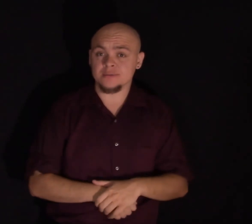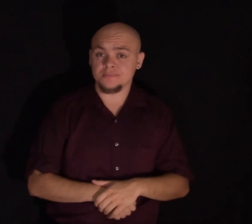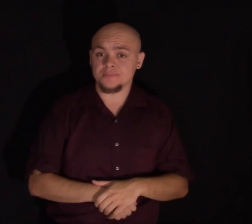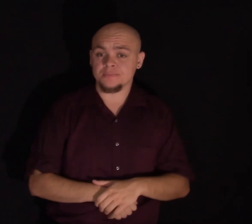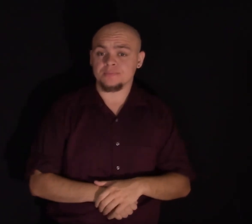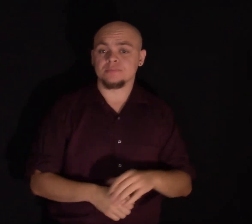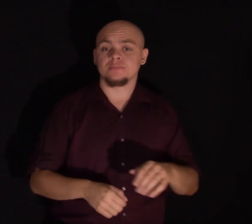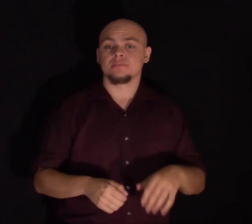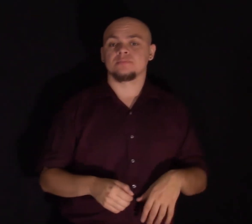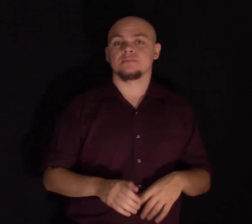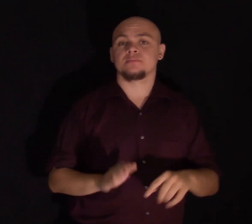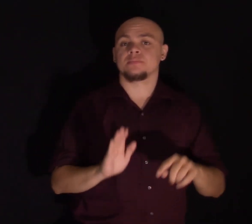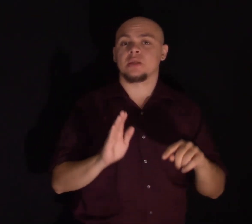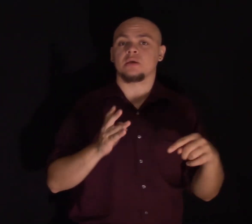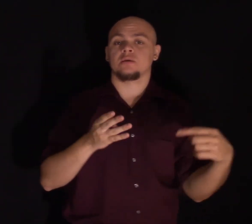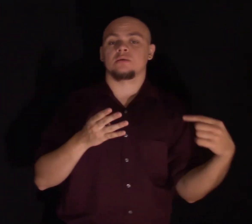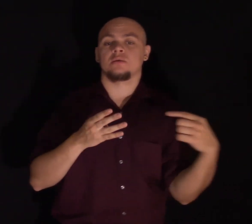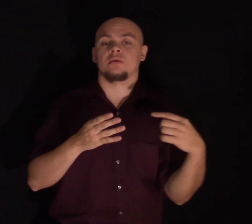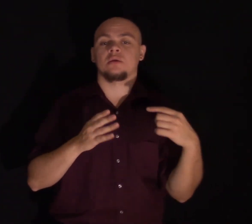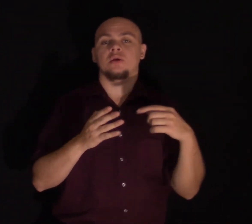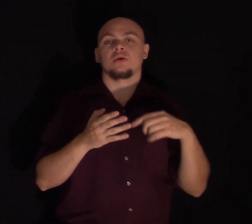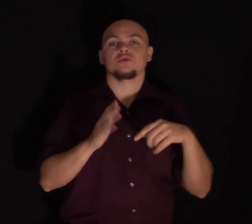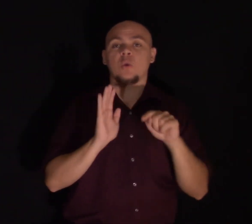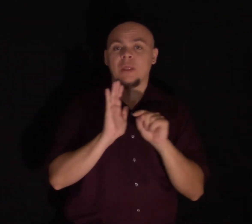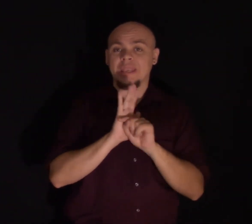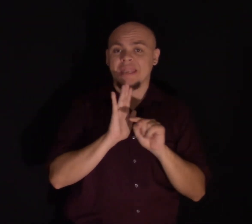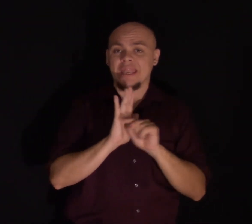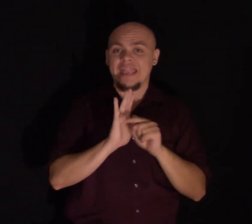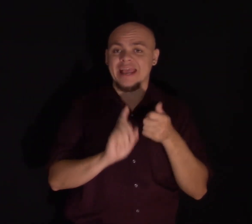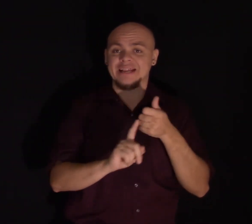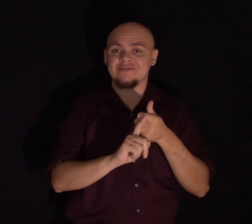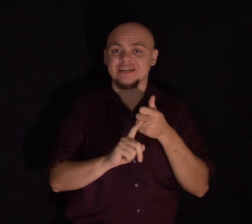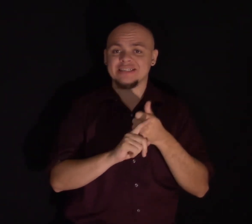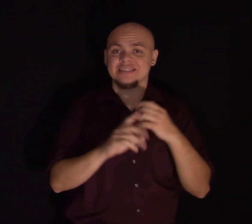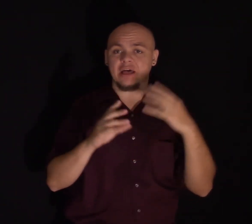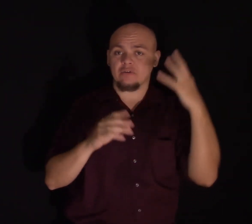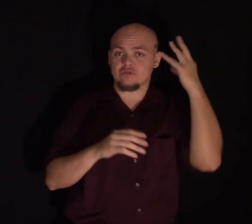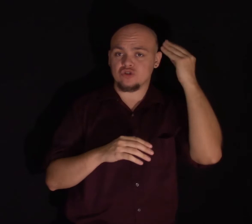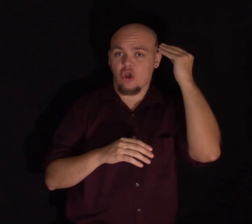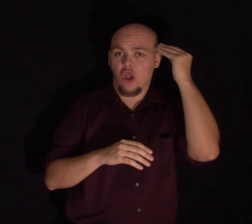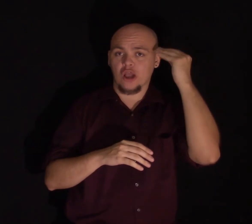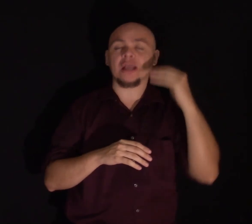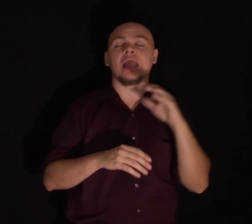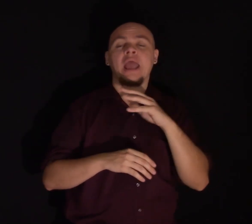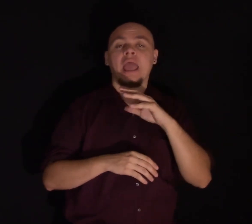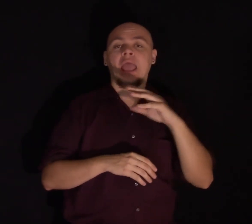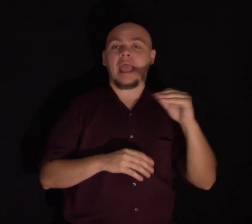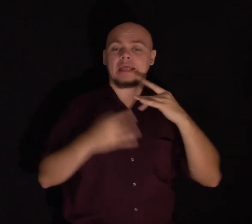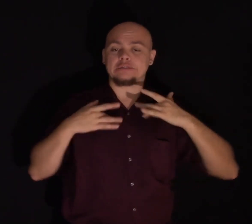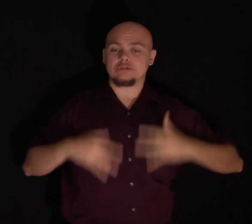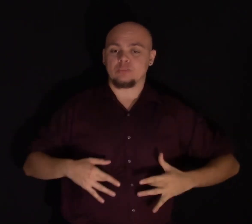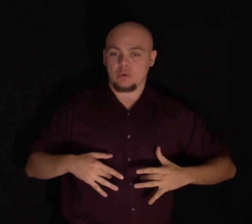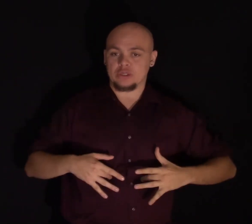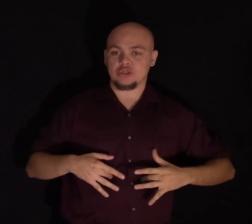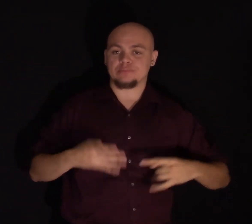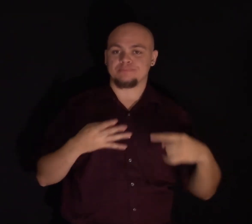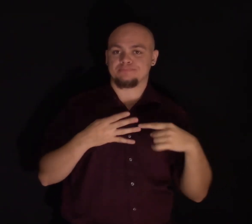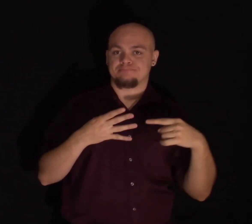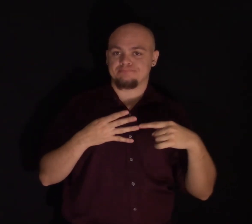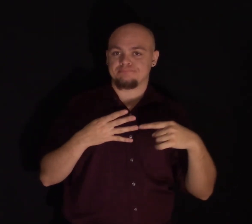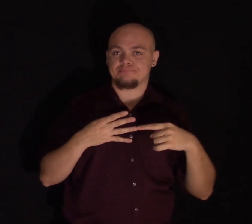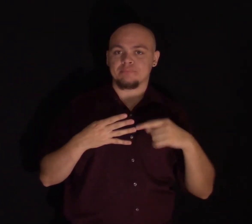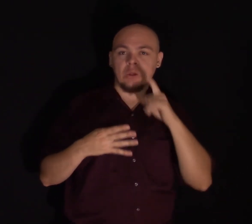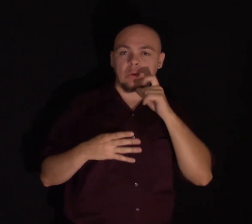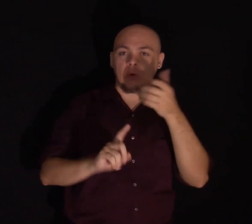Negative self-talk and depression. We all have a narrative in our mind that we carry around about who we